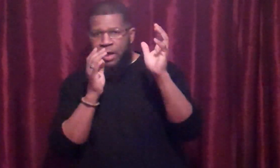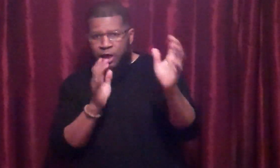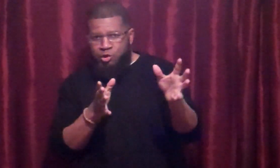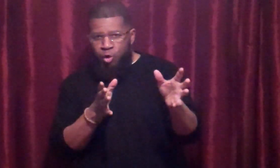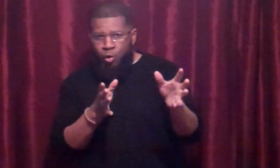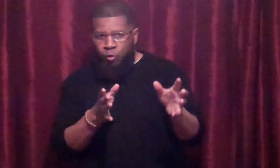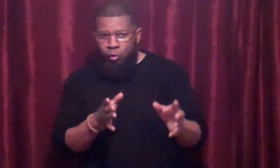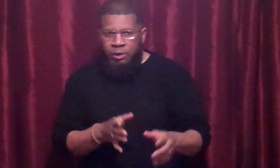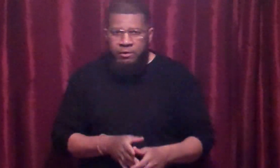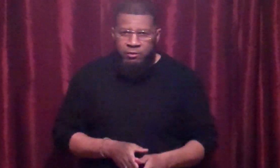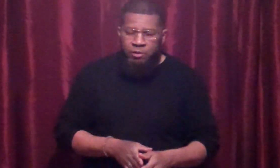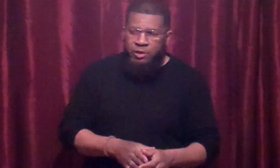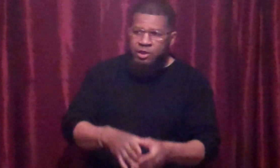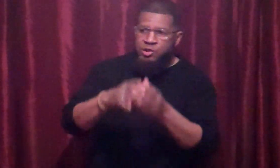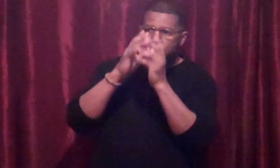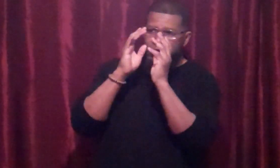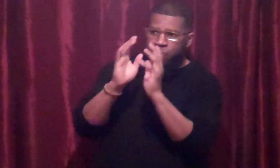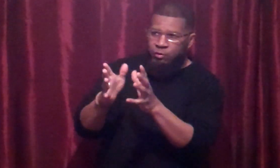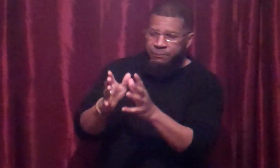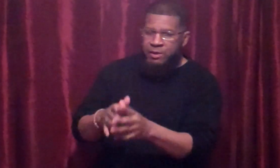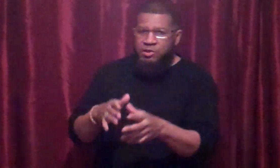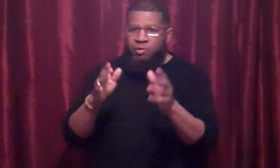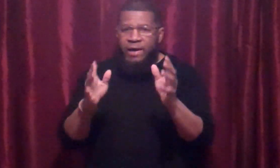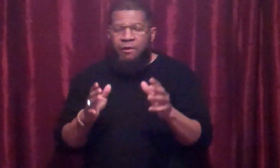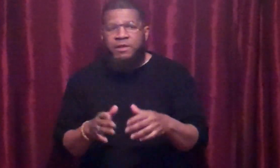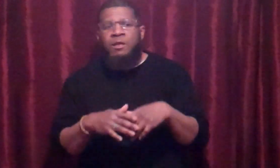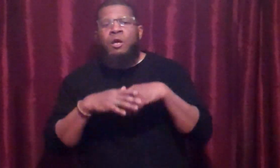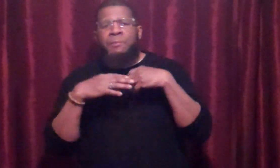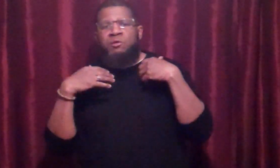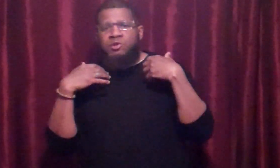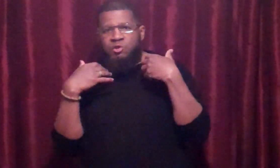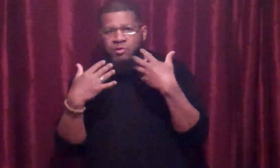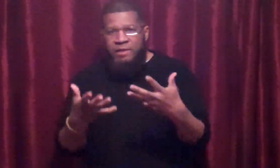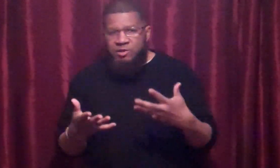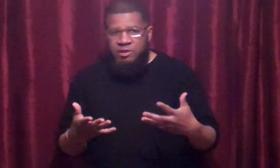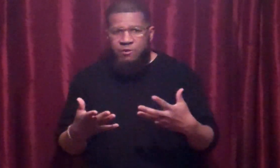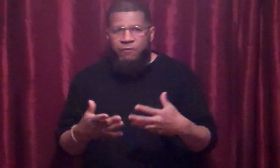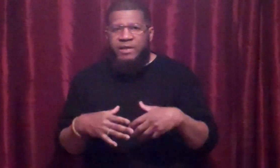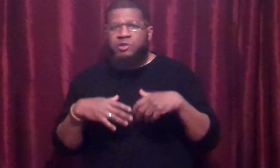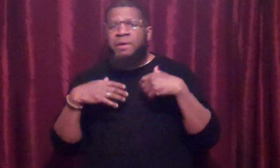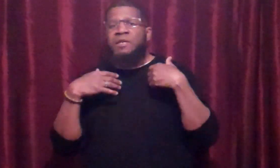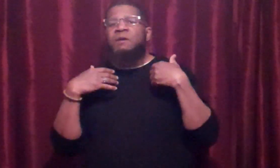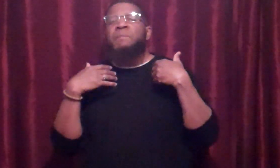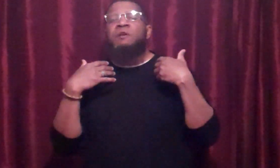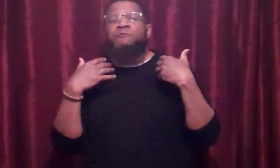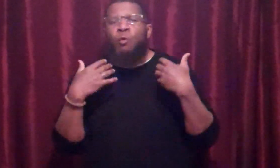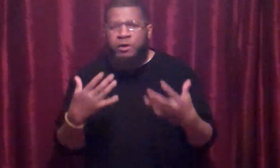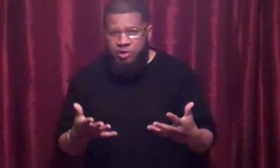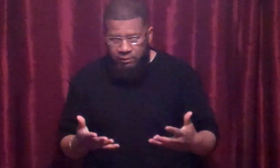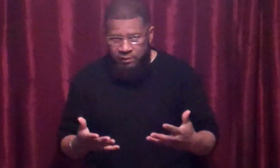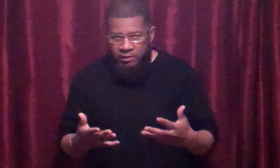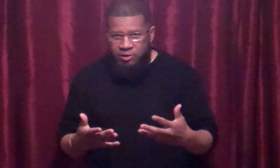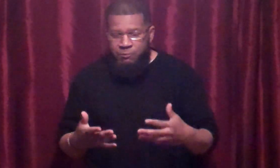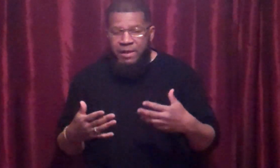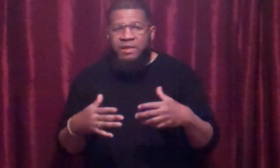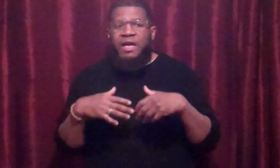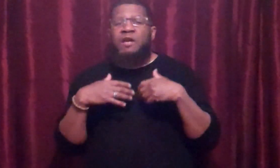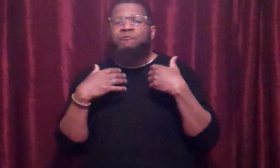asshole. You know, he's such a creep. He's so arrogant because you're trying to justify spending a mere fortune, spending a